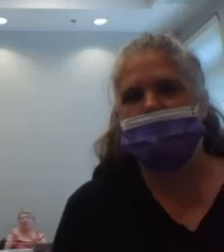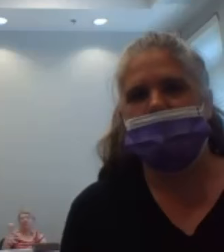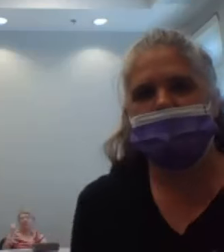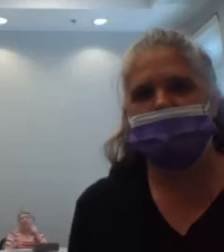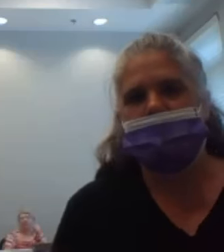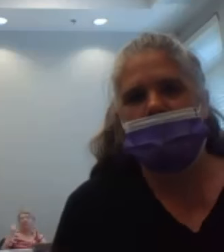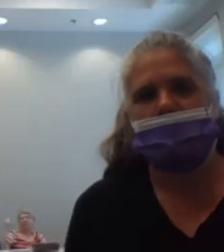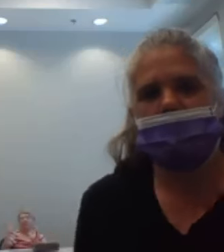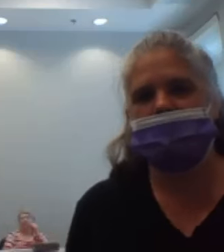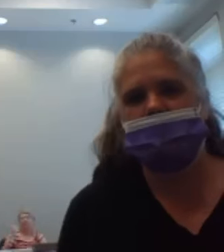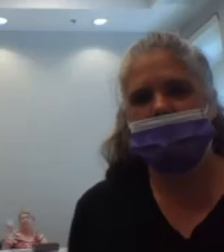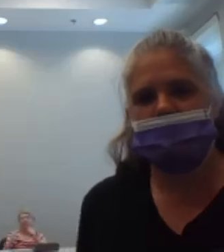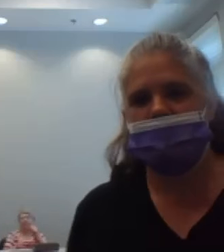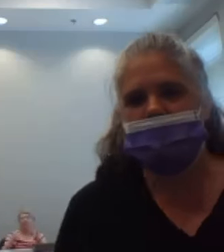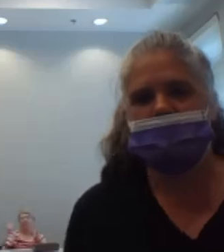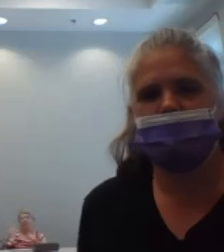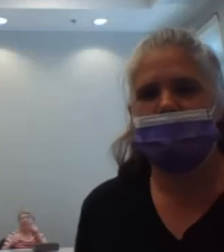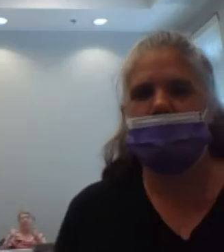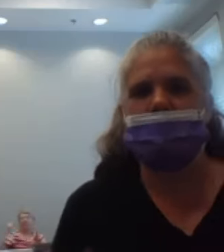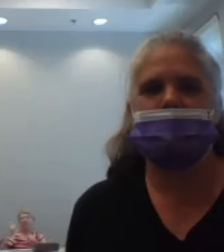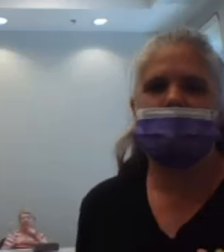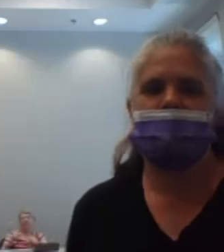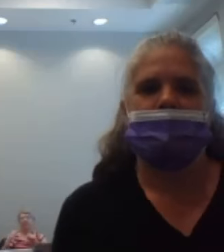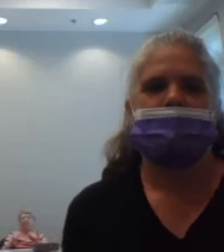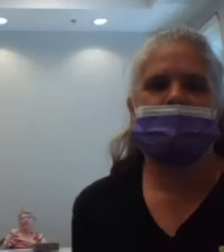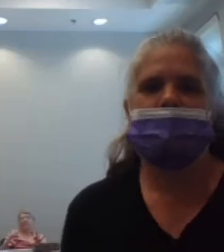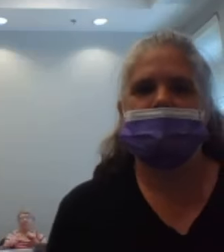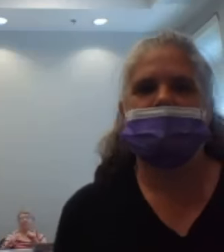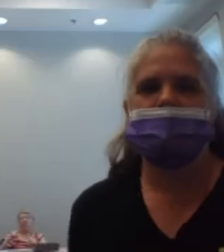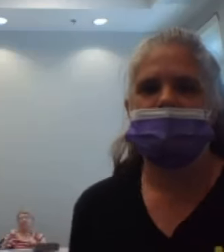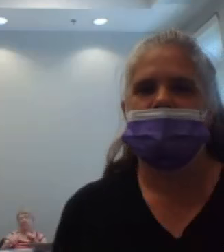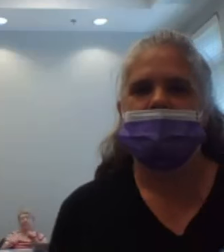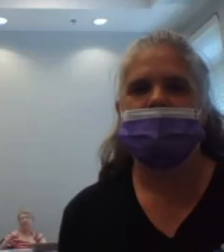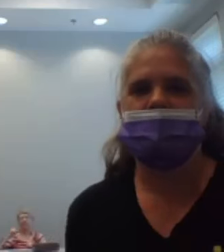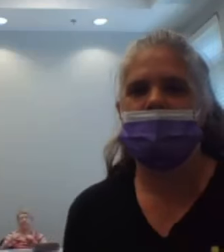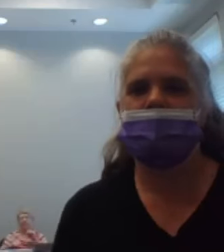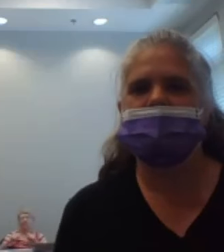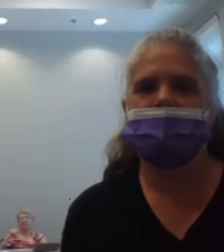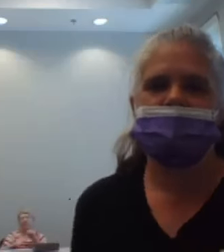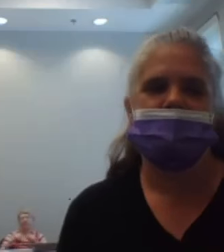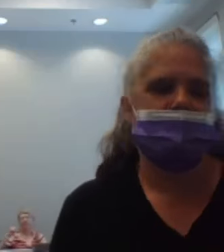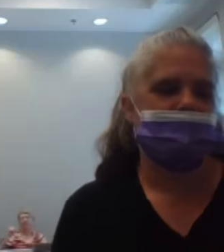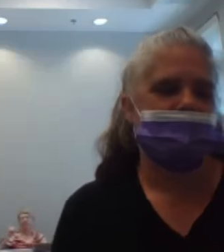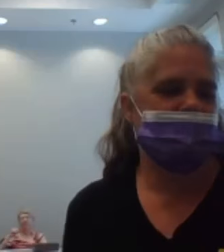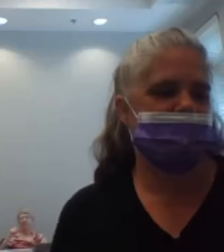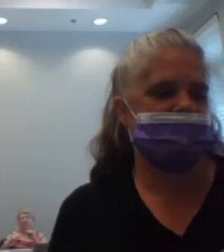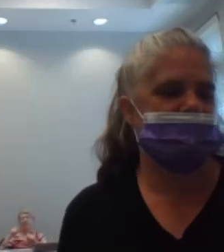11, 12, 13, 14, 15,